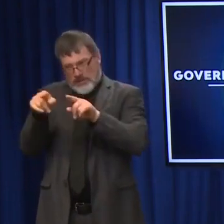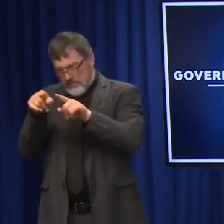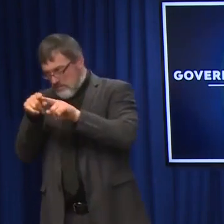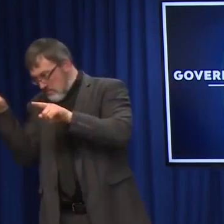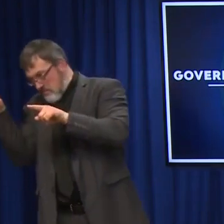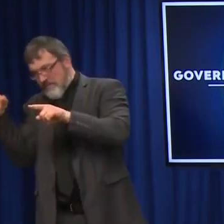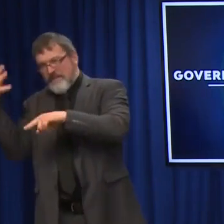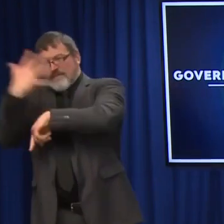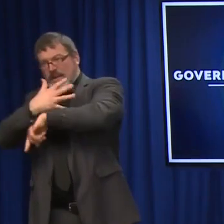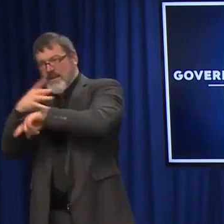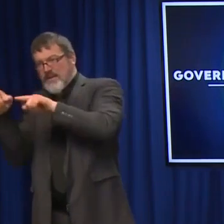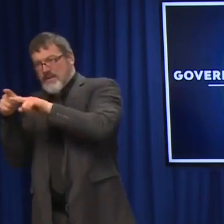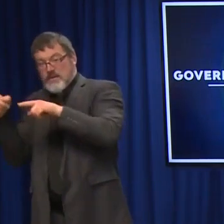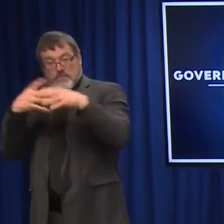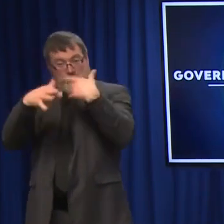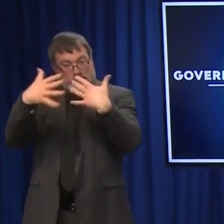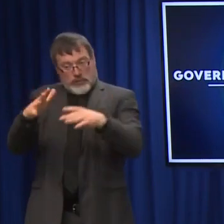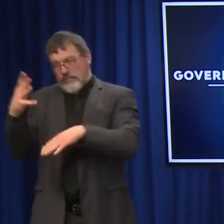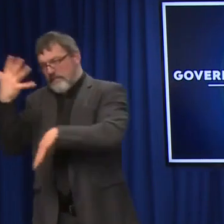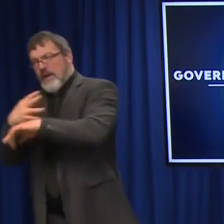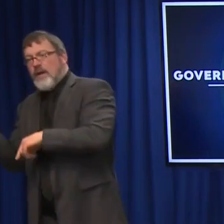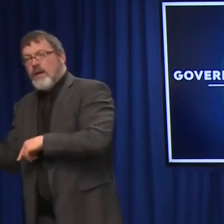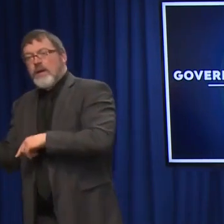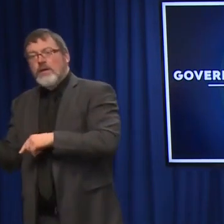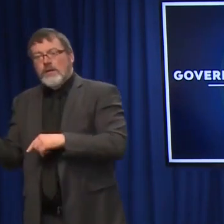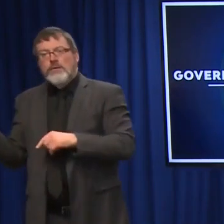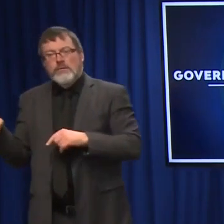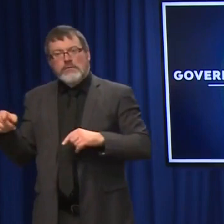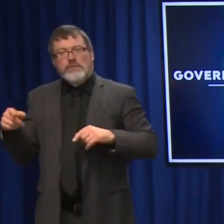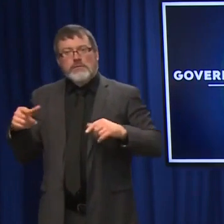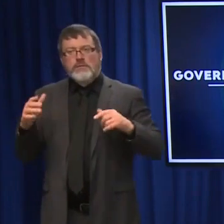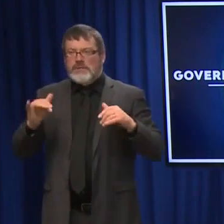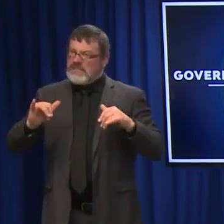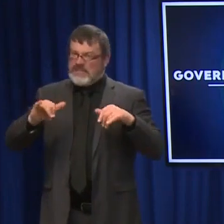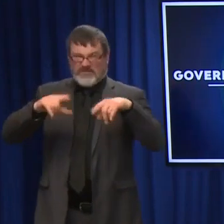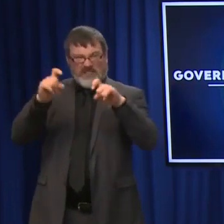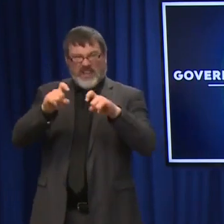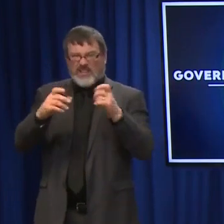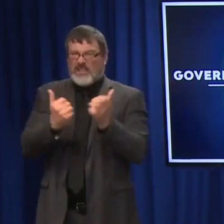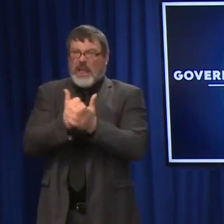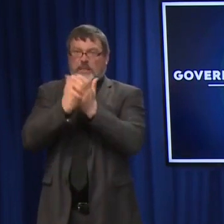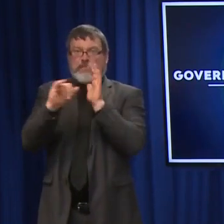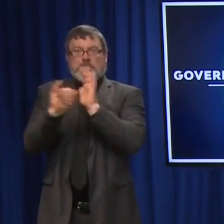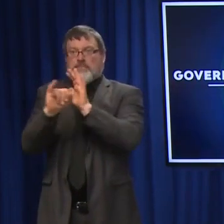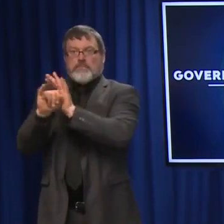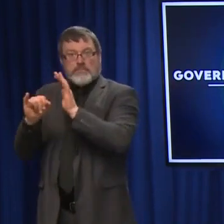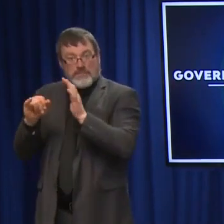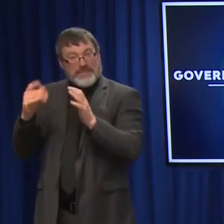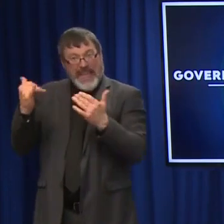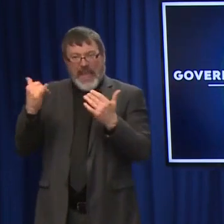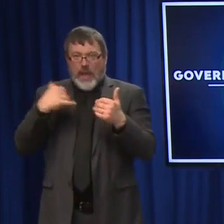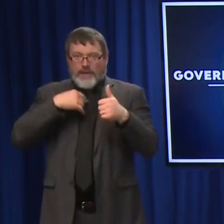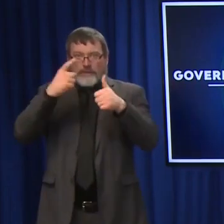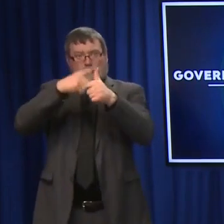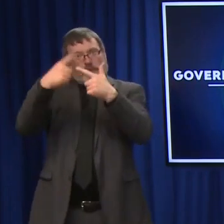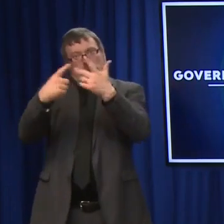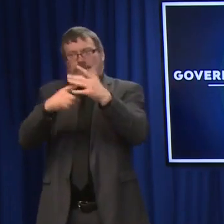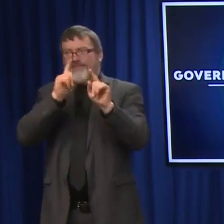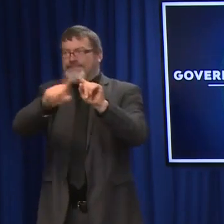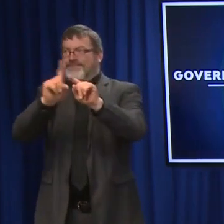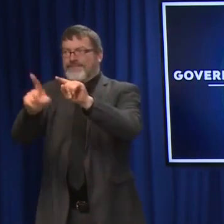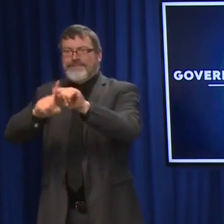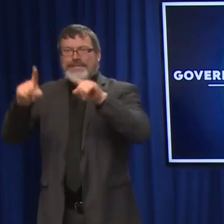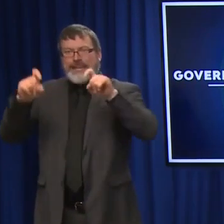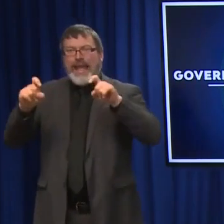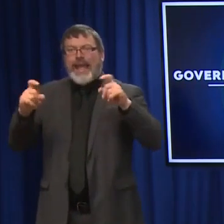exposure. So there's multiple scenarios where testing comes into play, which is why making testing more available is an important strategy to control spread